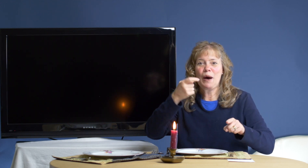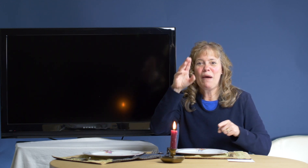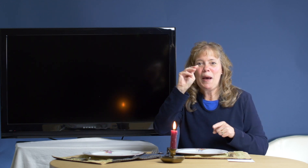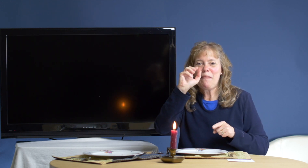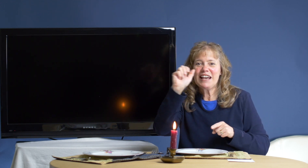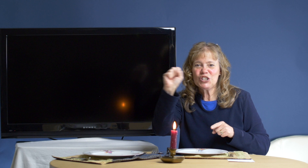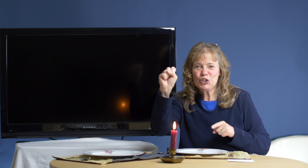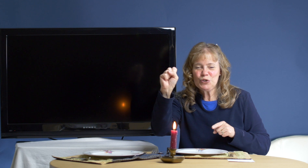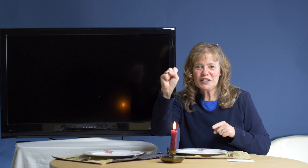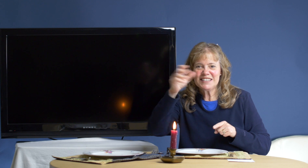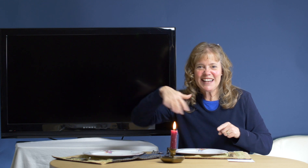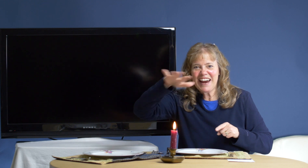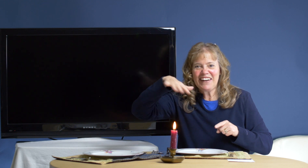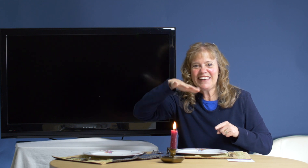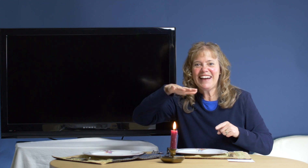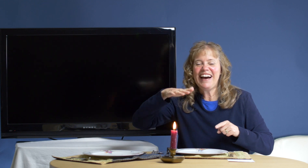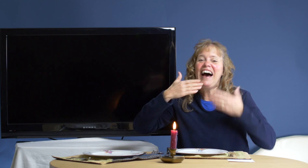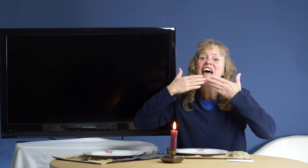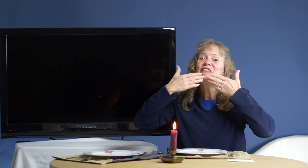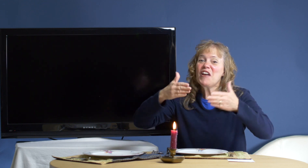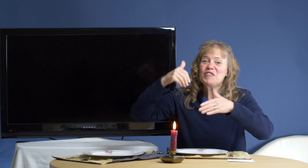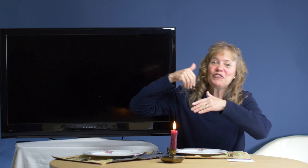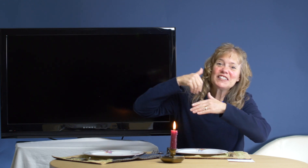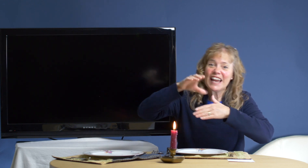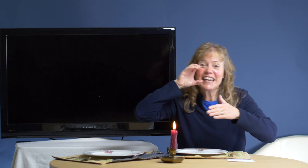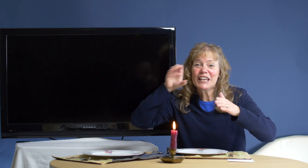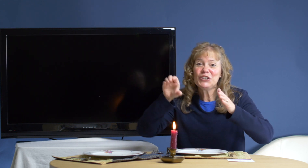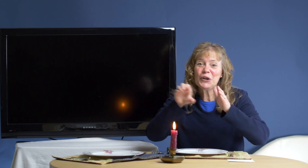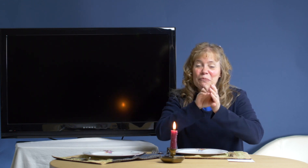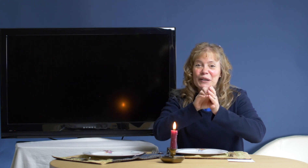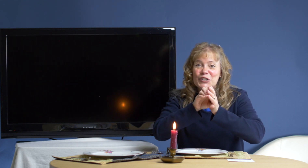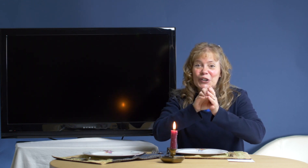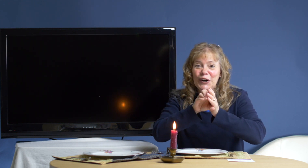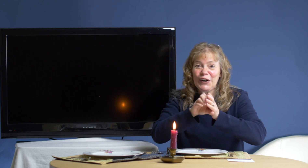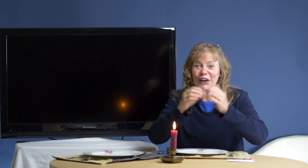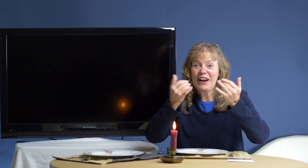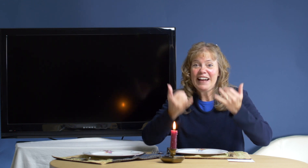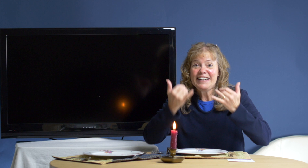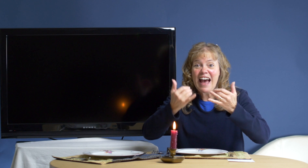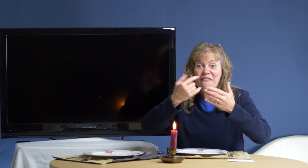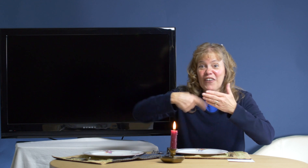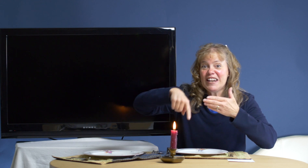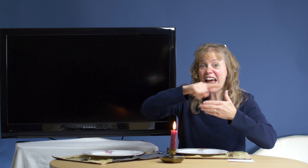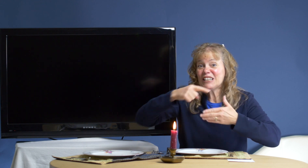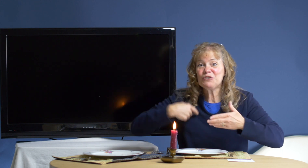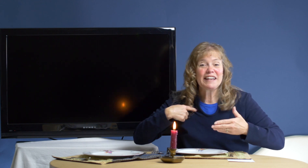Massachusetts area. Thank you for sending in your picture. Now for next week,